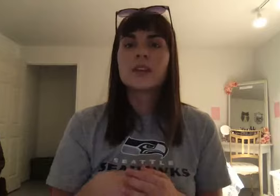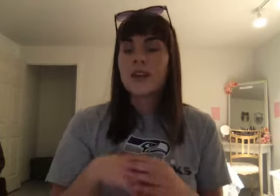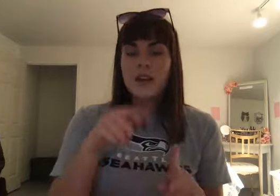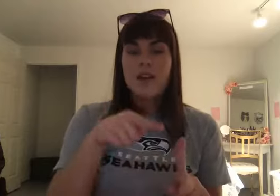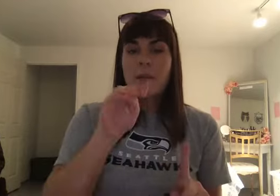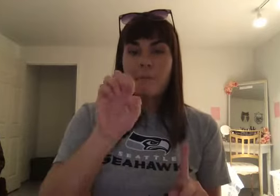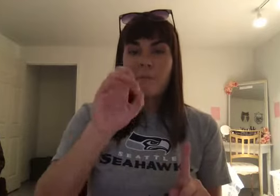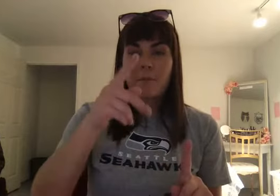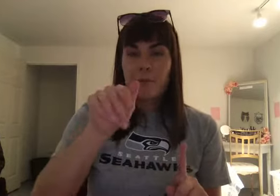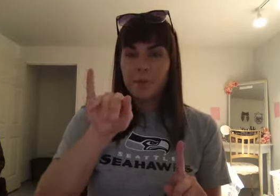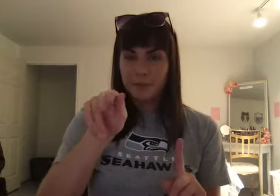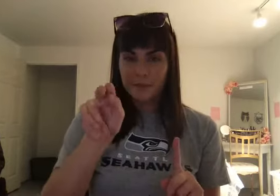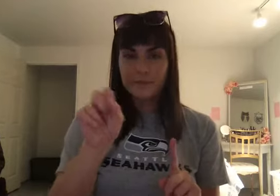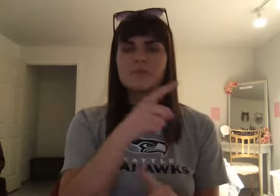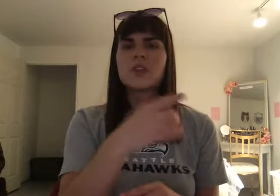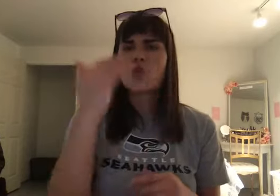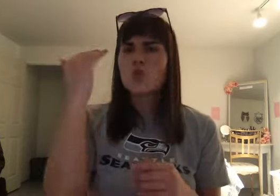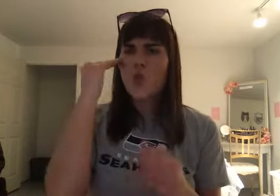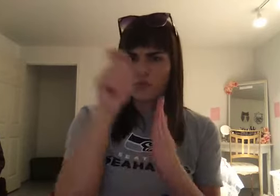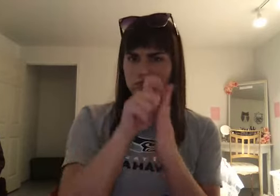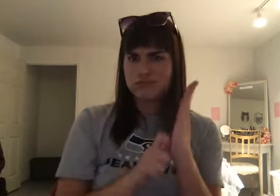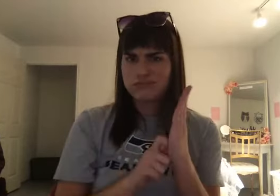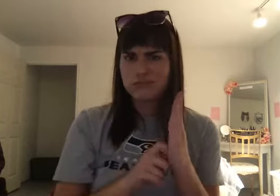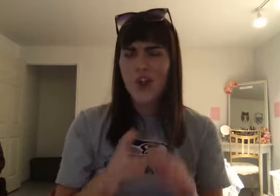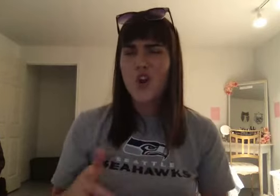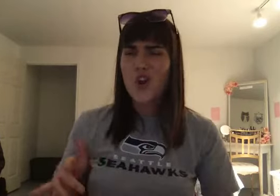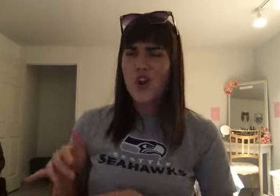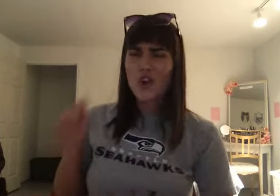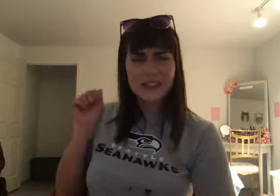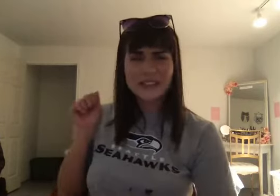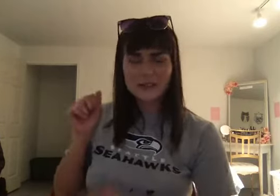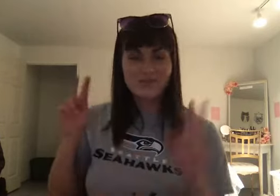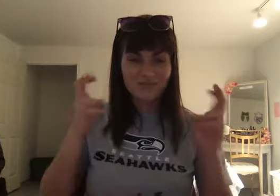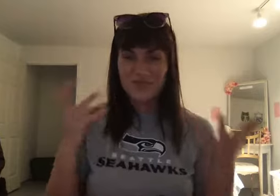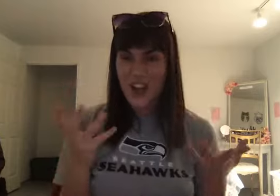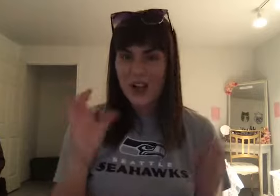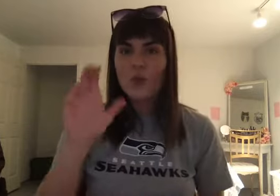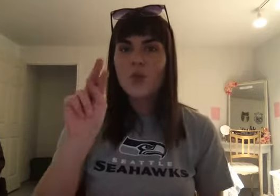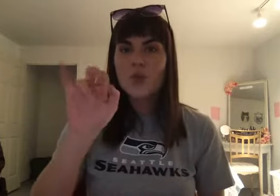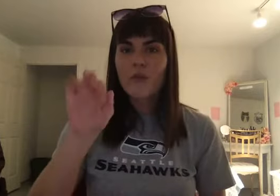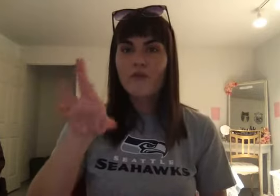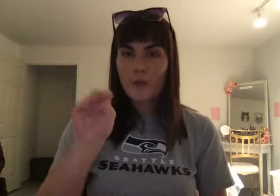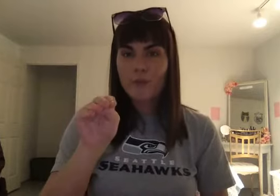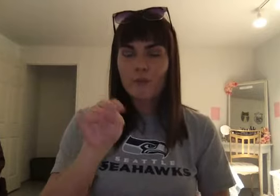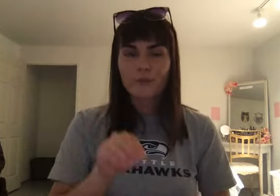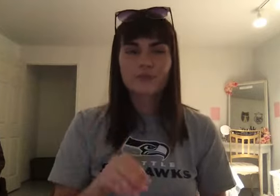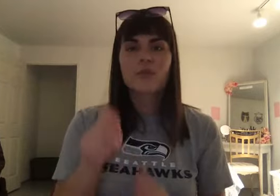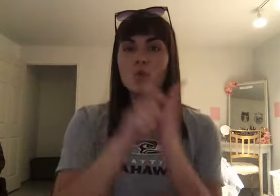known form of writing that we have been able to find. And it's called Cuniform. They're written on stone tablets. And the